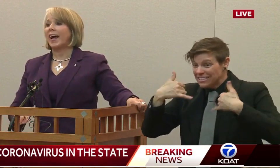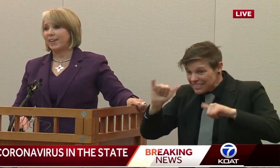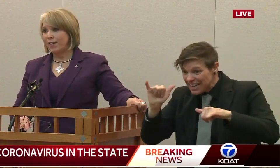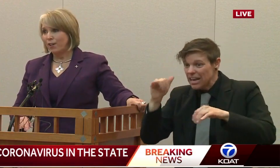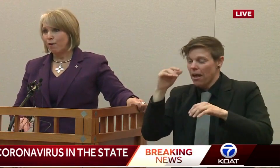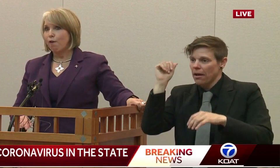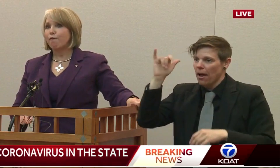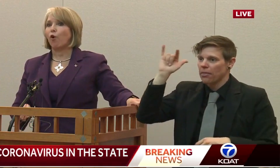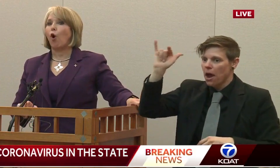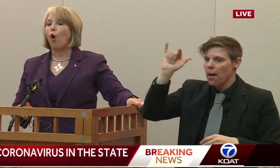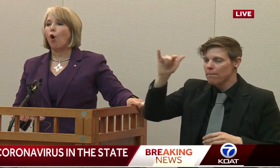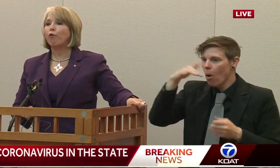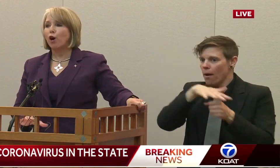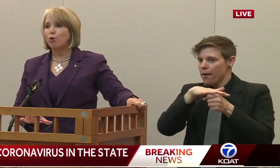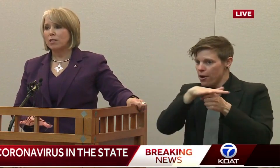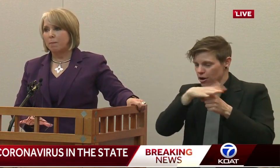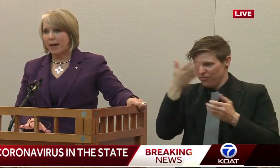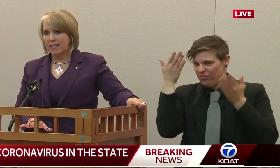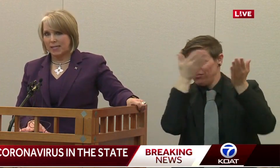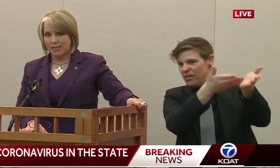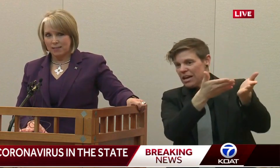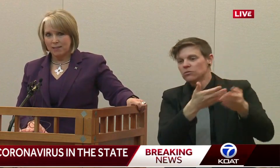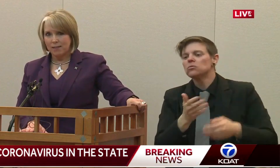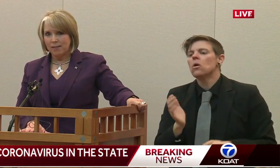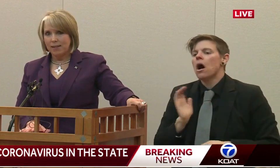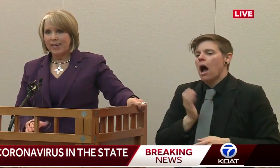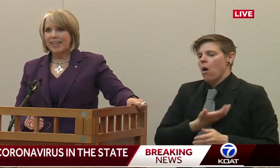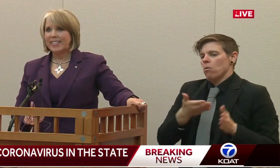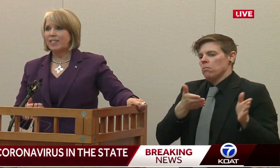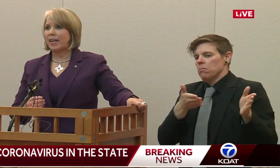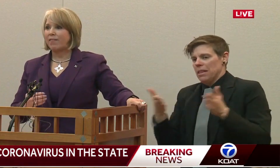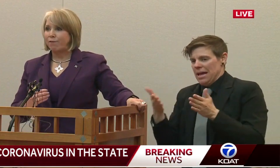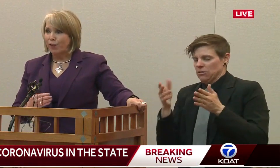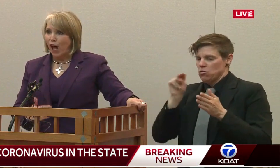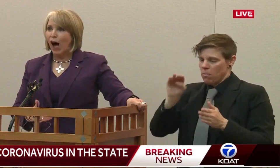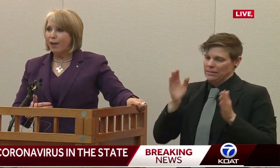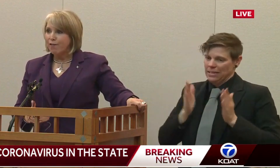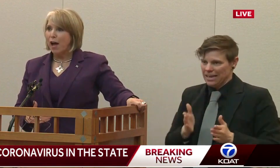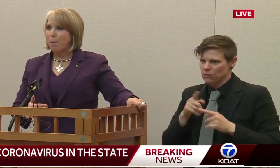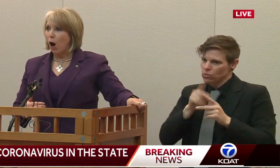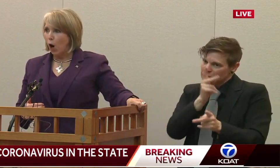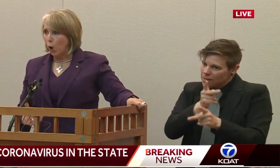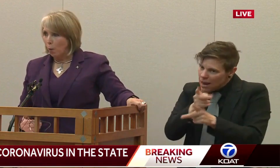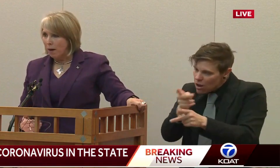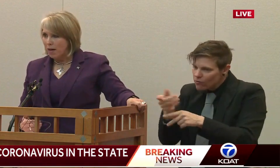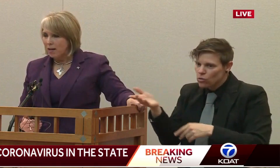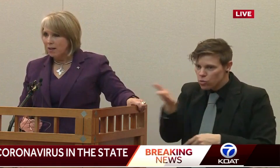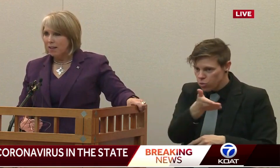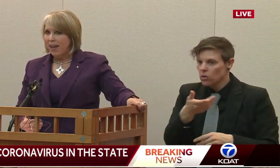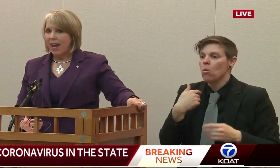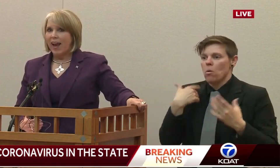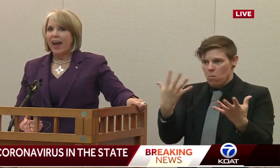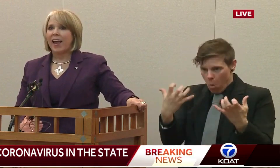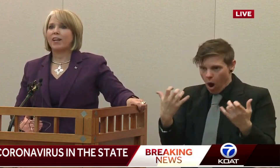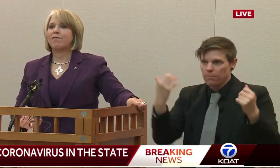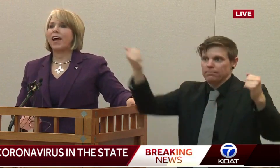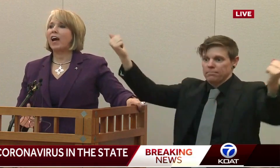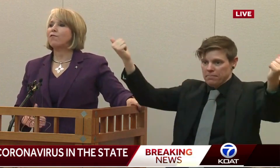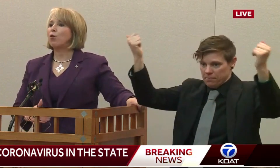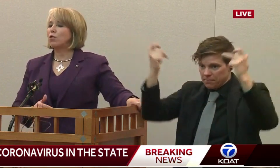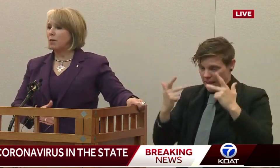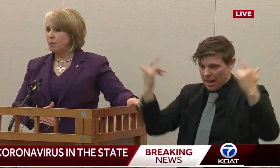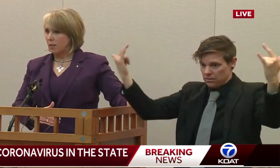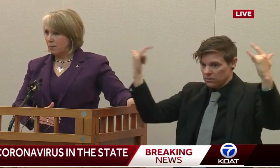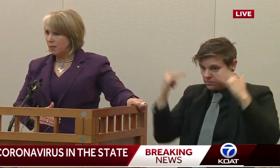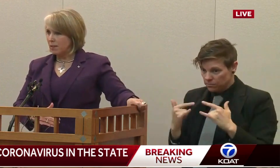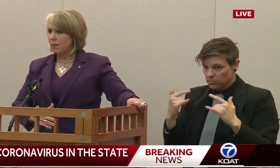Our plan for all those New Mexicans is to fly them home, and if